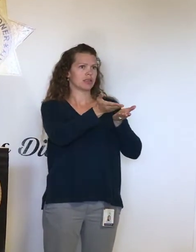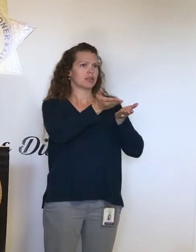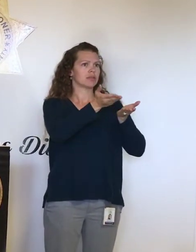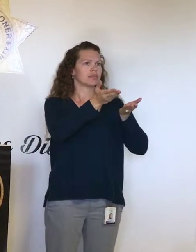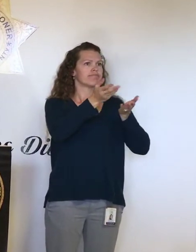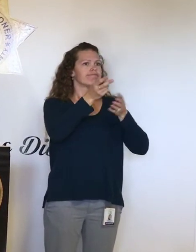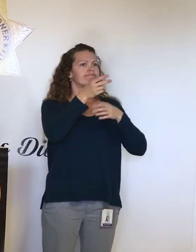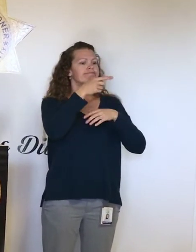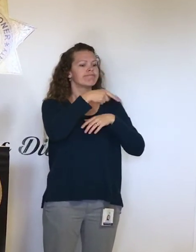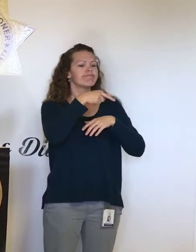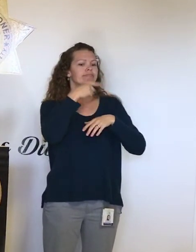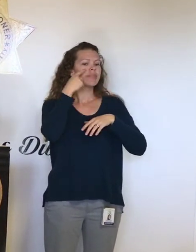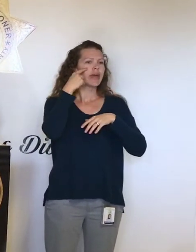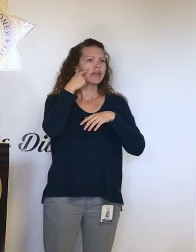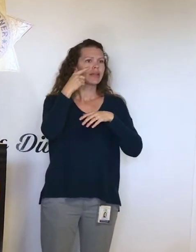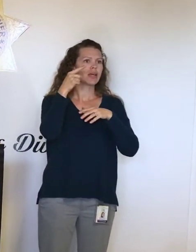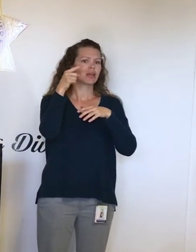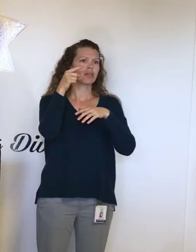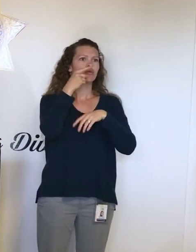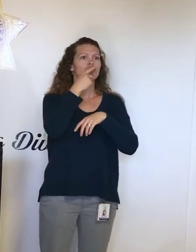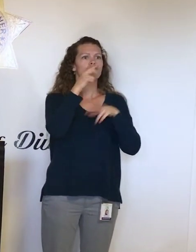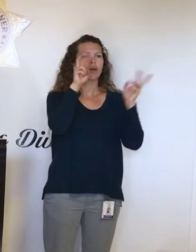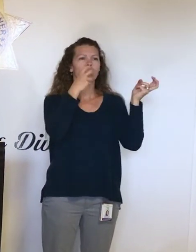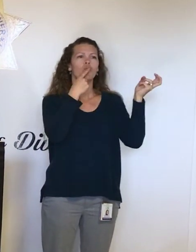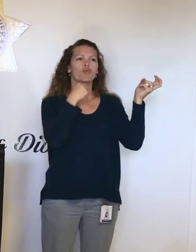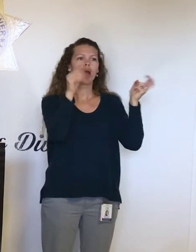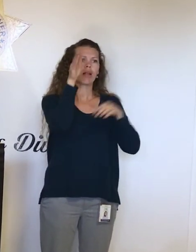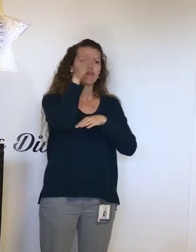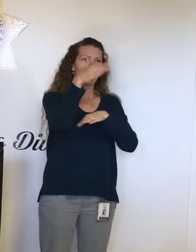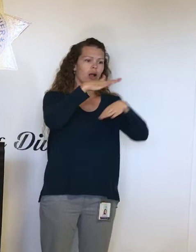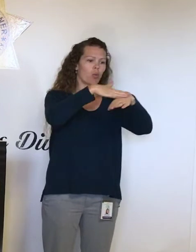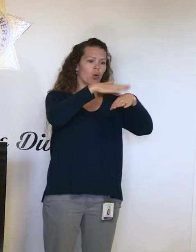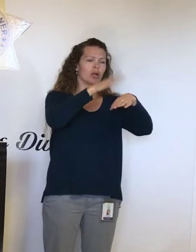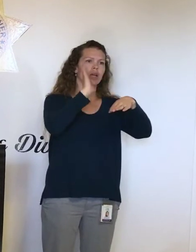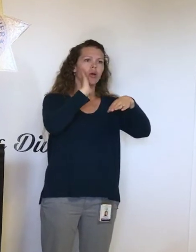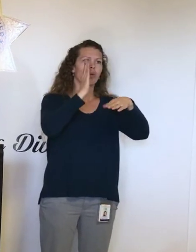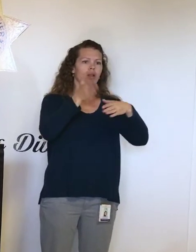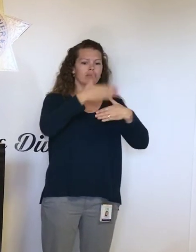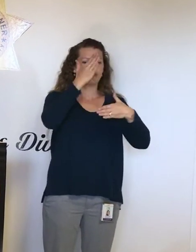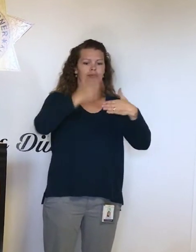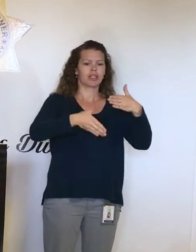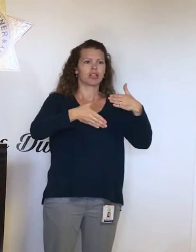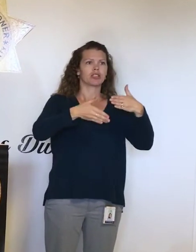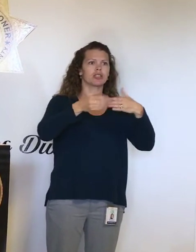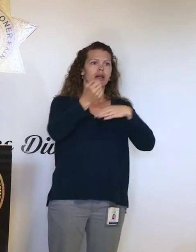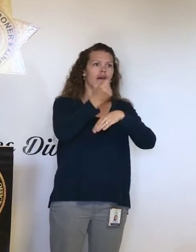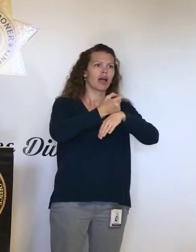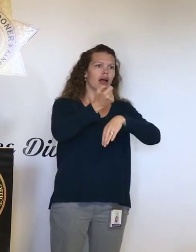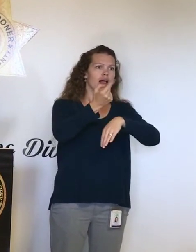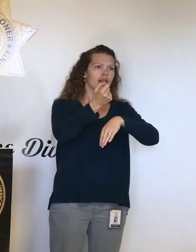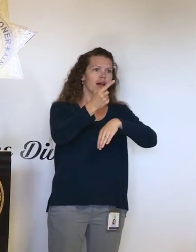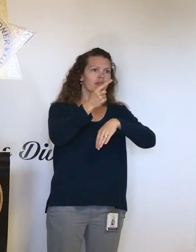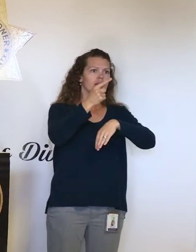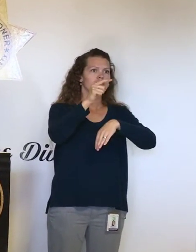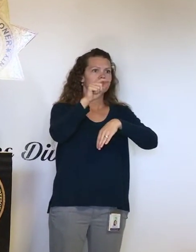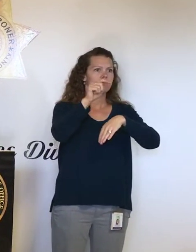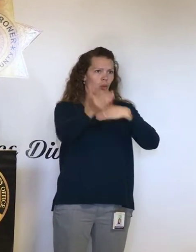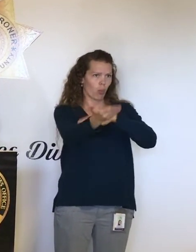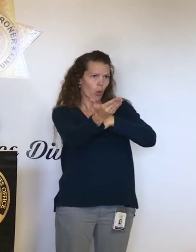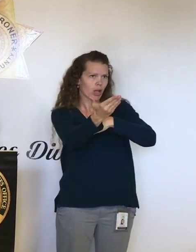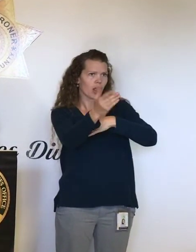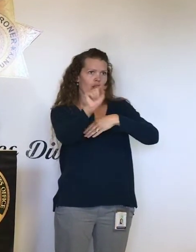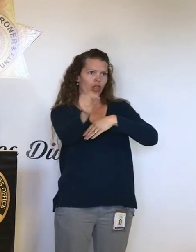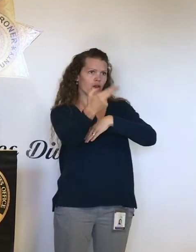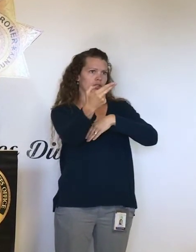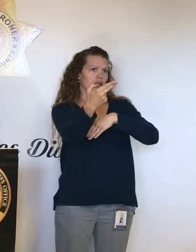warning will be finished or over at 11 a.m. on Thursday. Now, working with